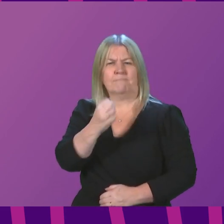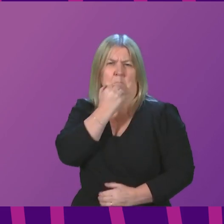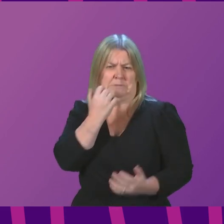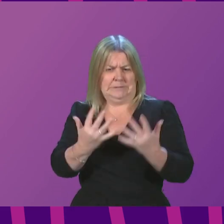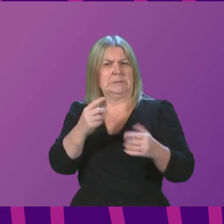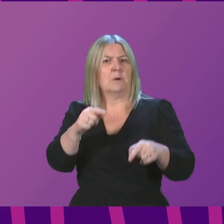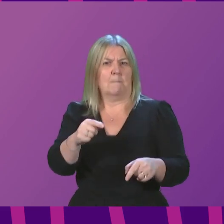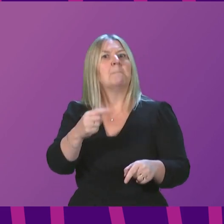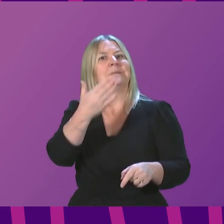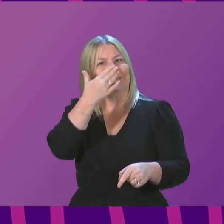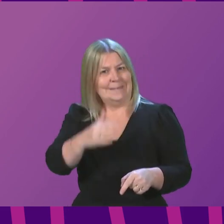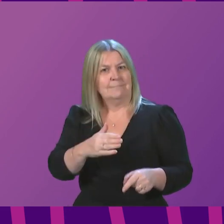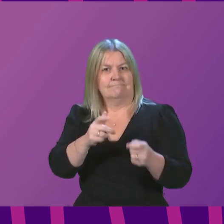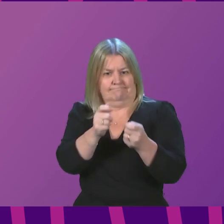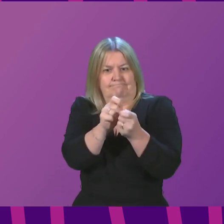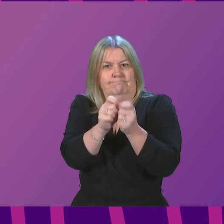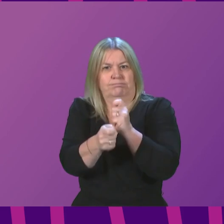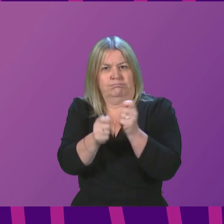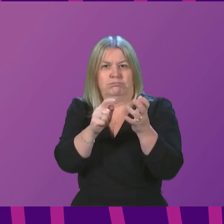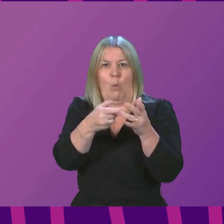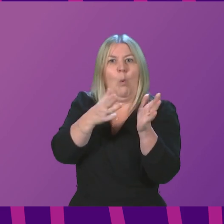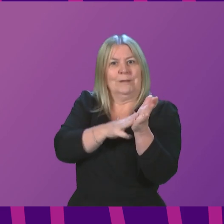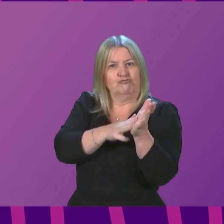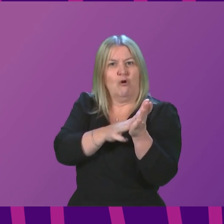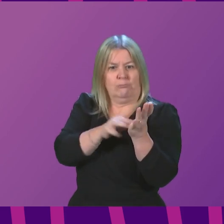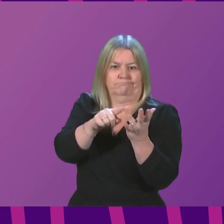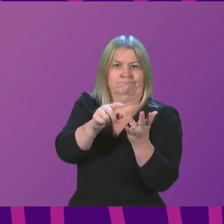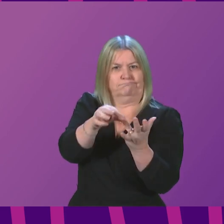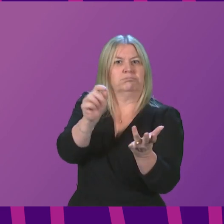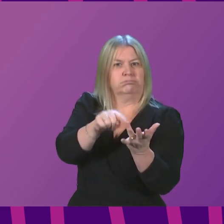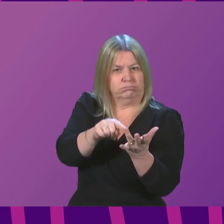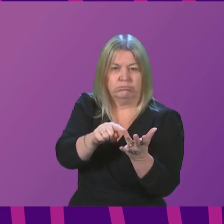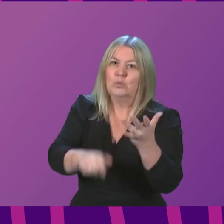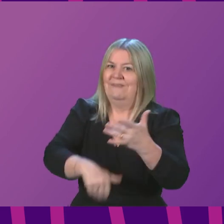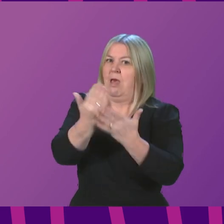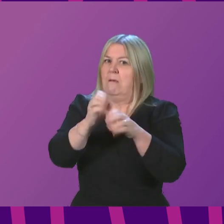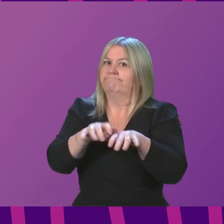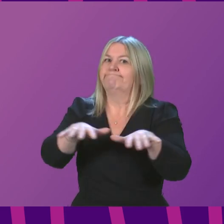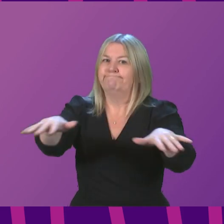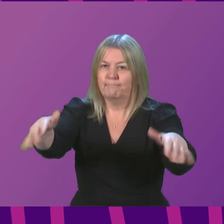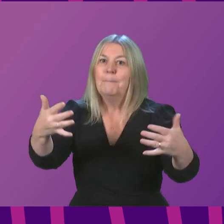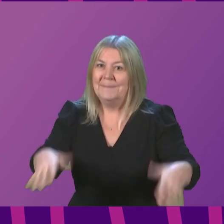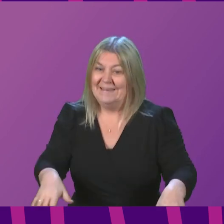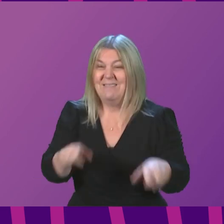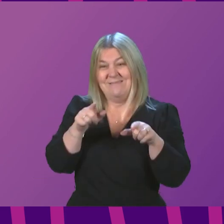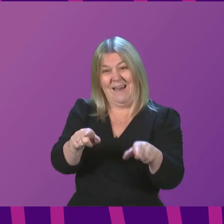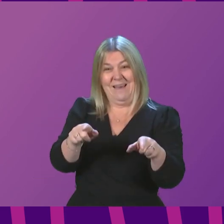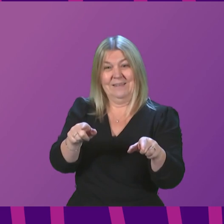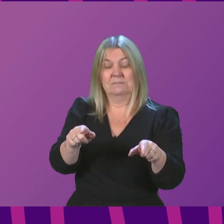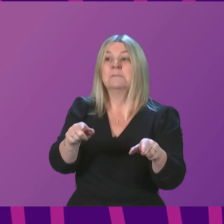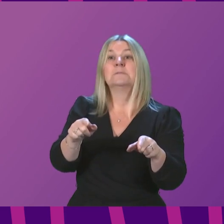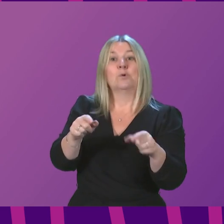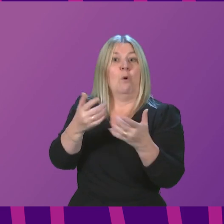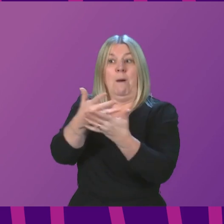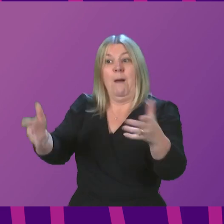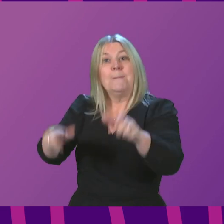of Omicron that has been predicted is now rapidly developing. Omicron now accounts for around 80 per